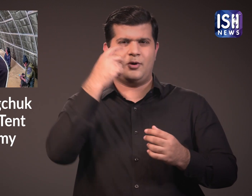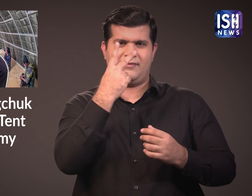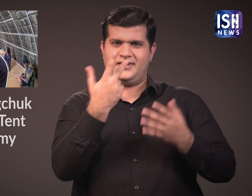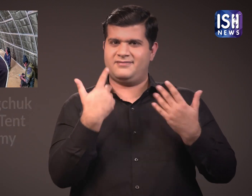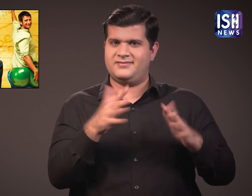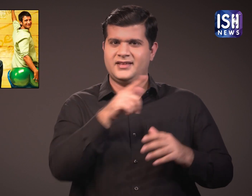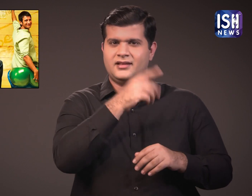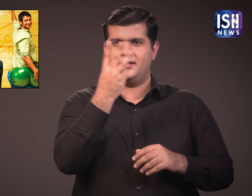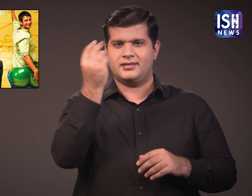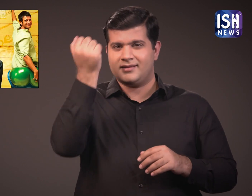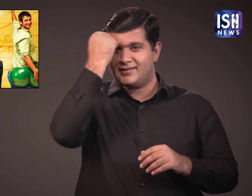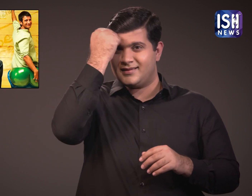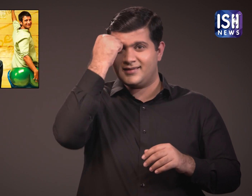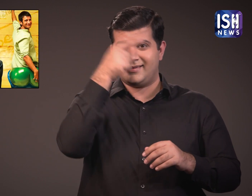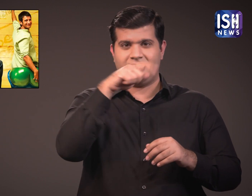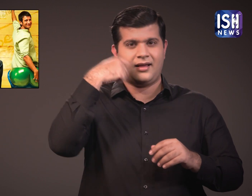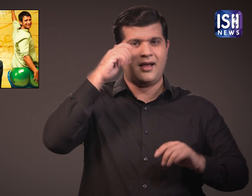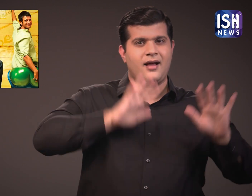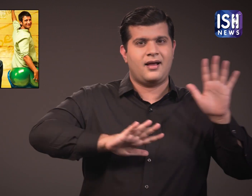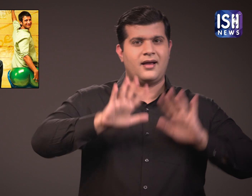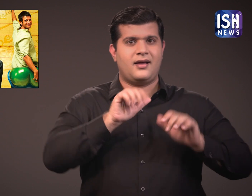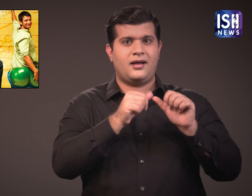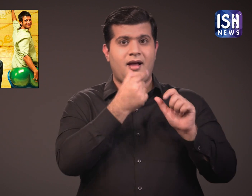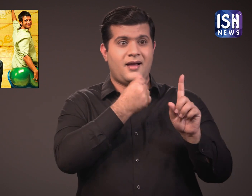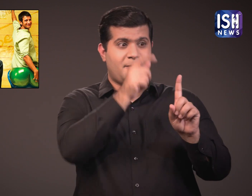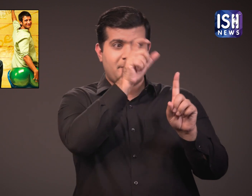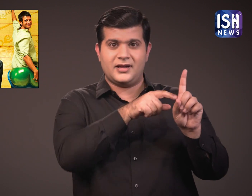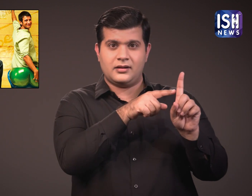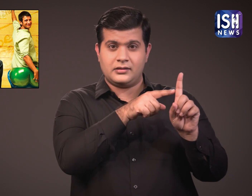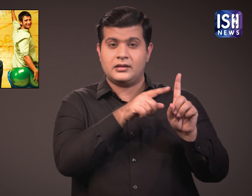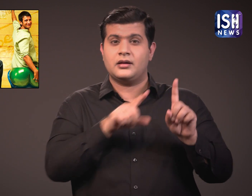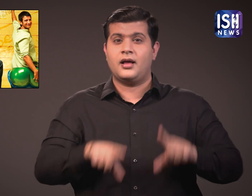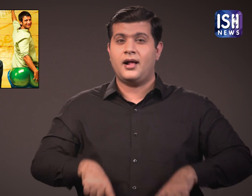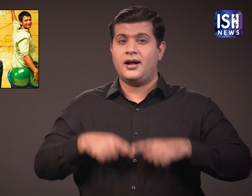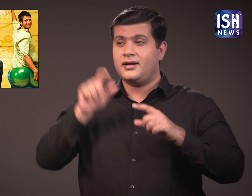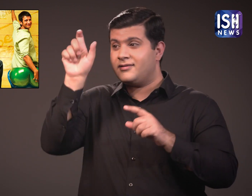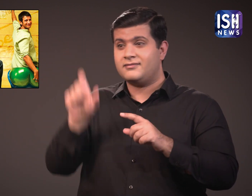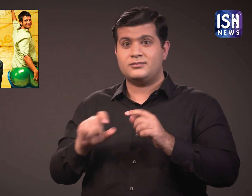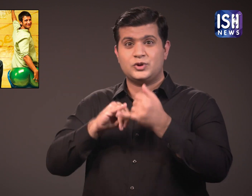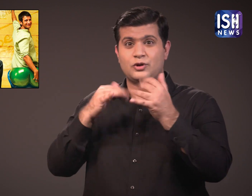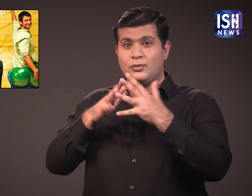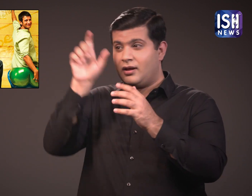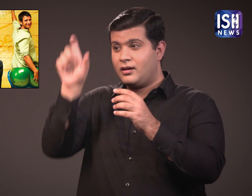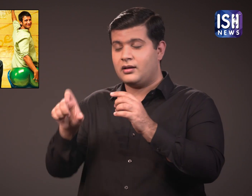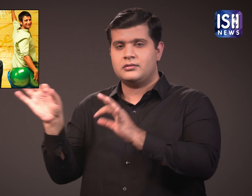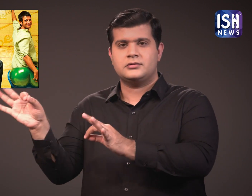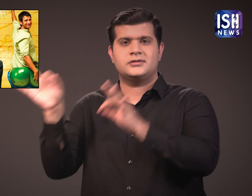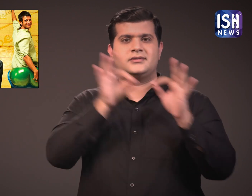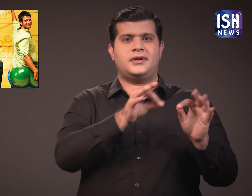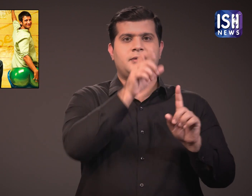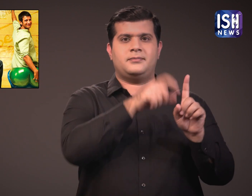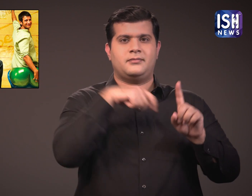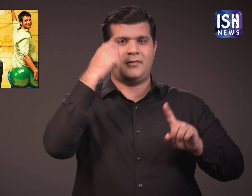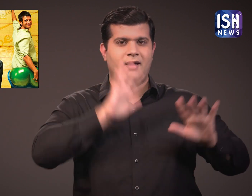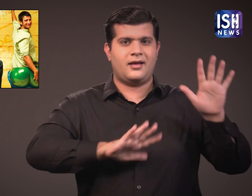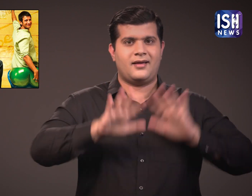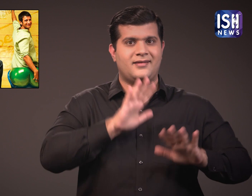You may know the movie Three Idiots in which Aamir Khan's character was based on the life of